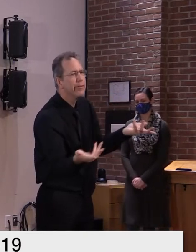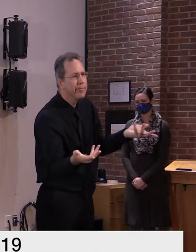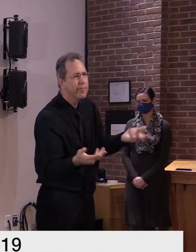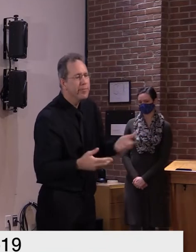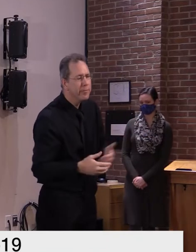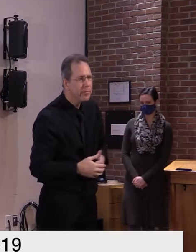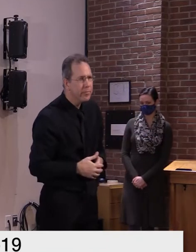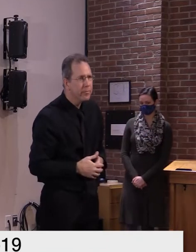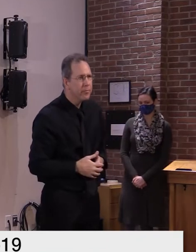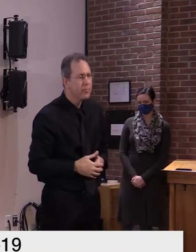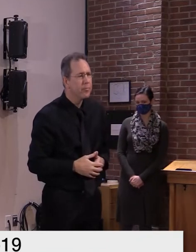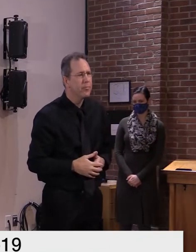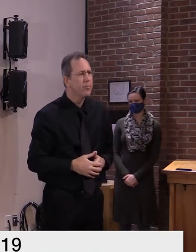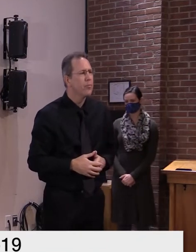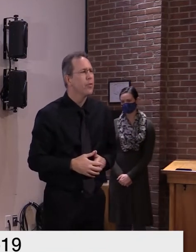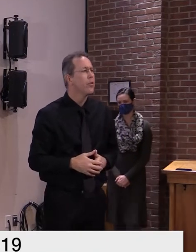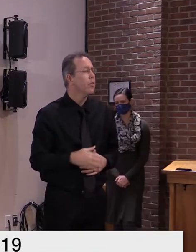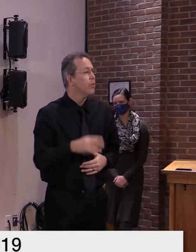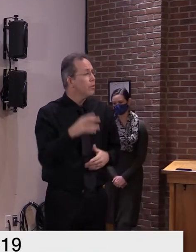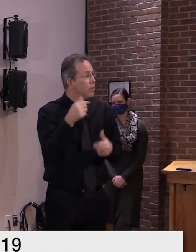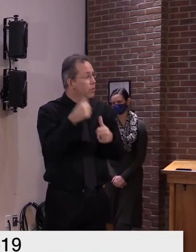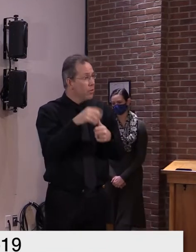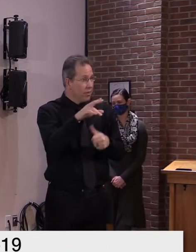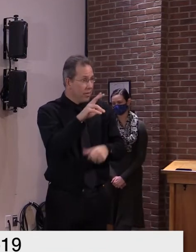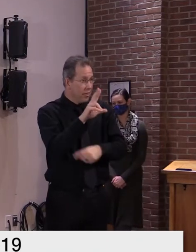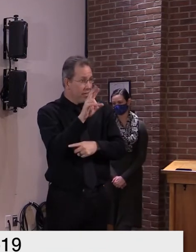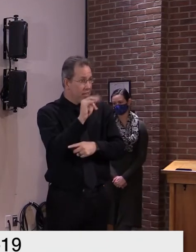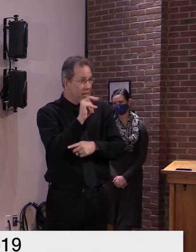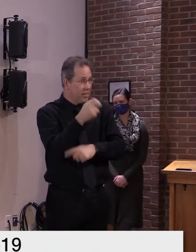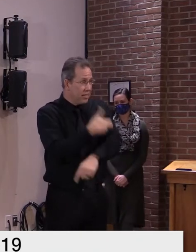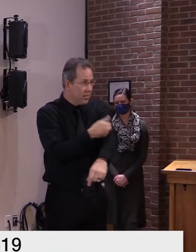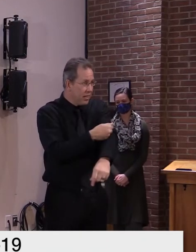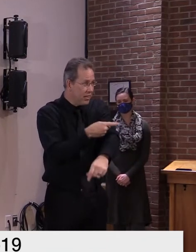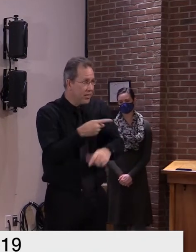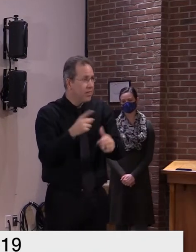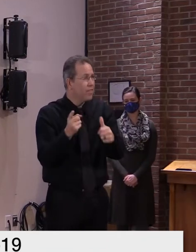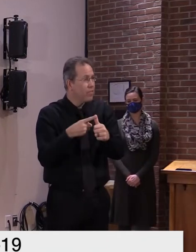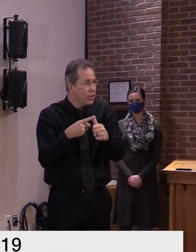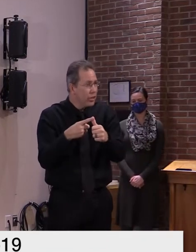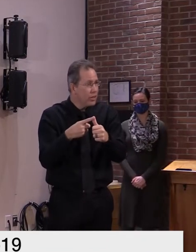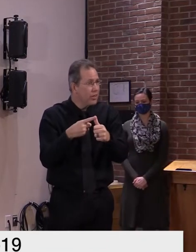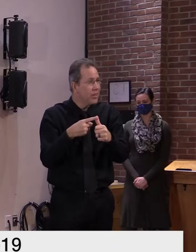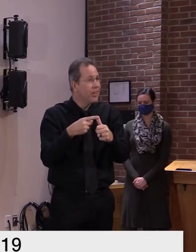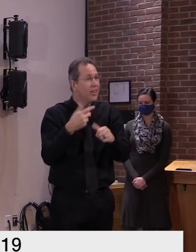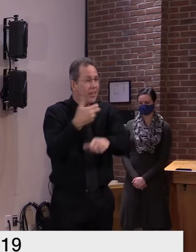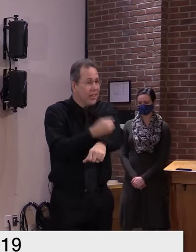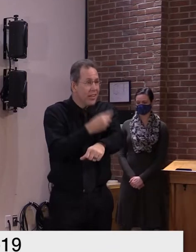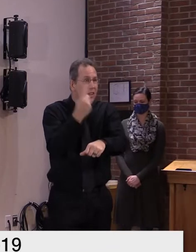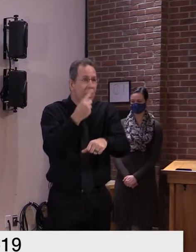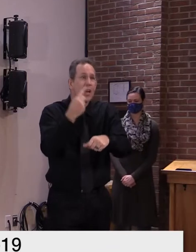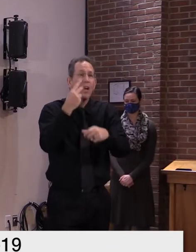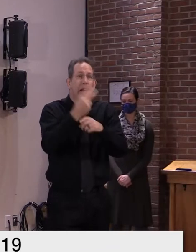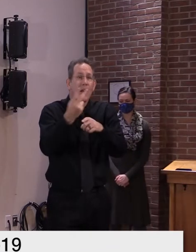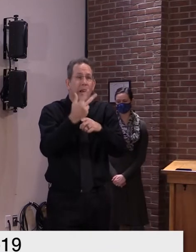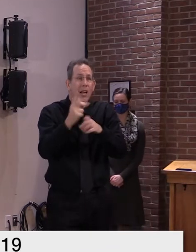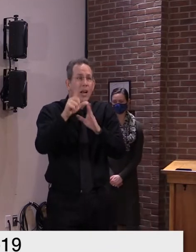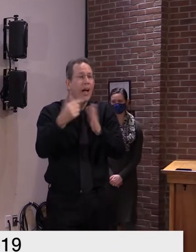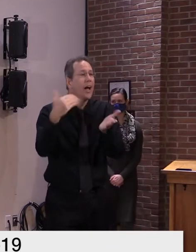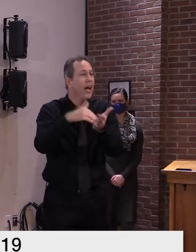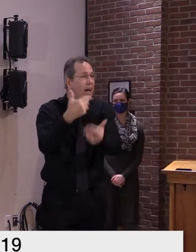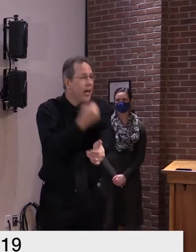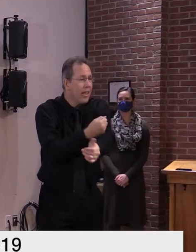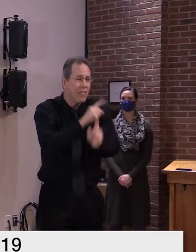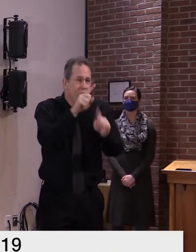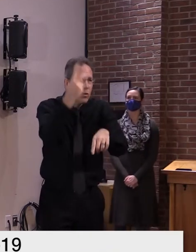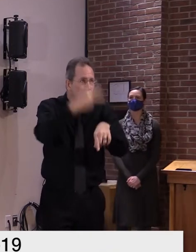it's a two-dose vaccine and you need to build up immune response it's going to be well into february or march before that